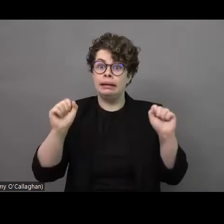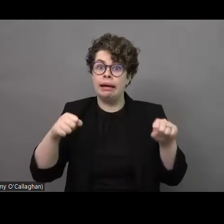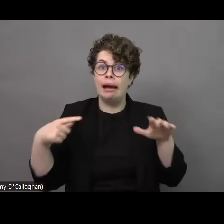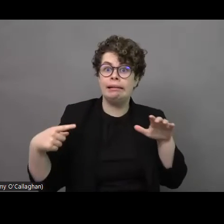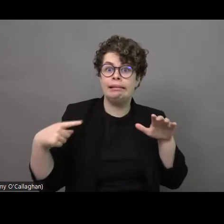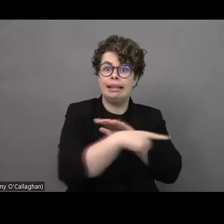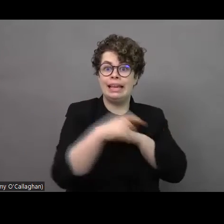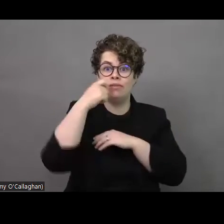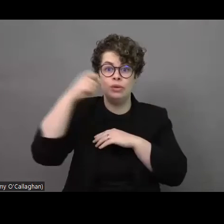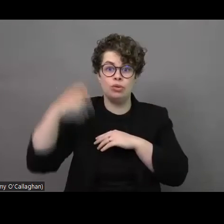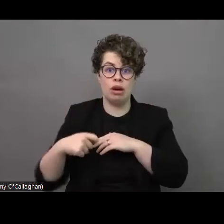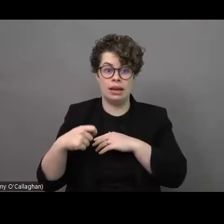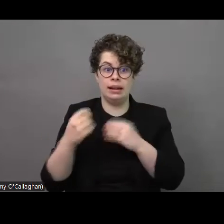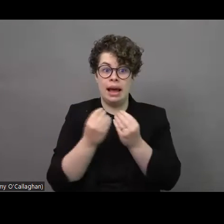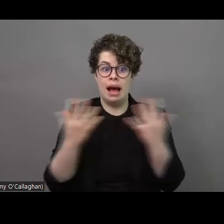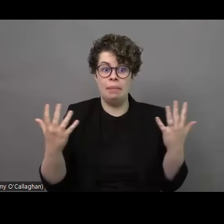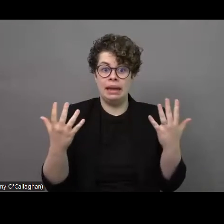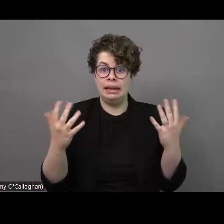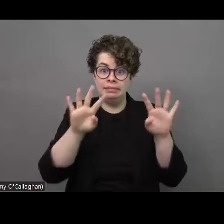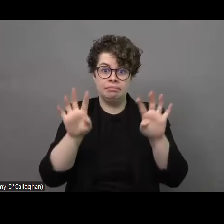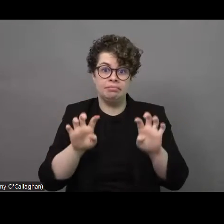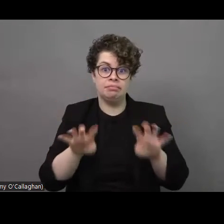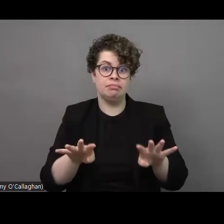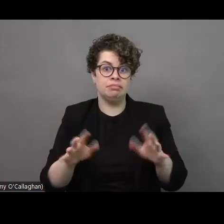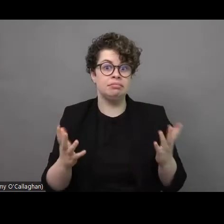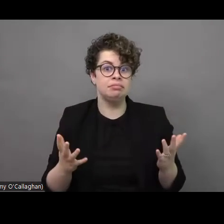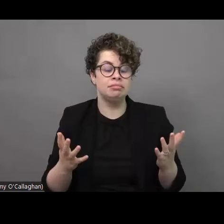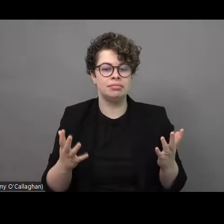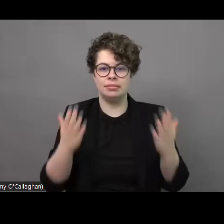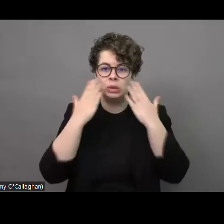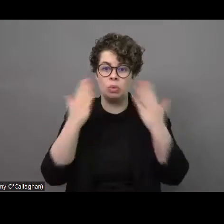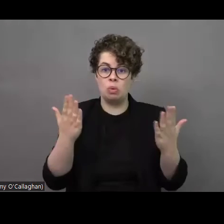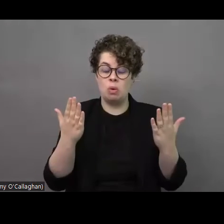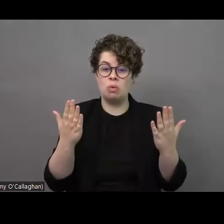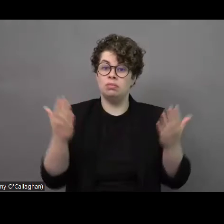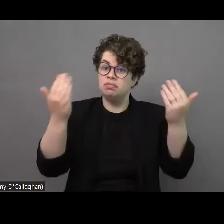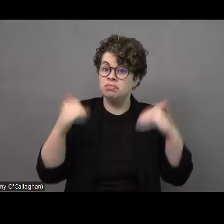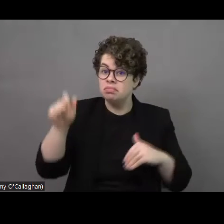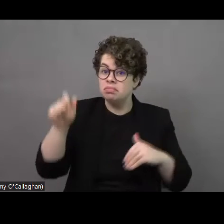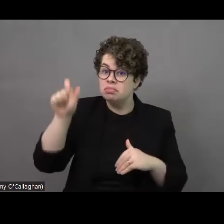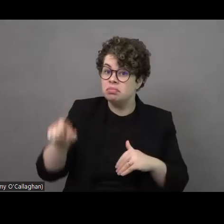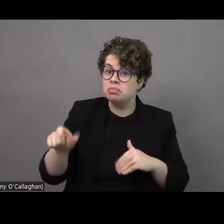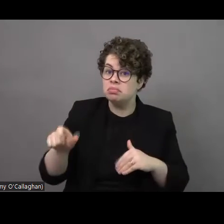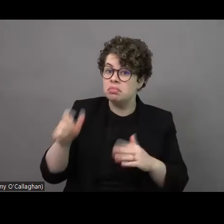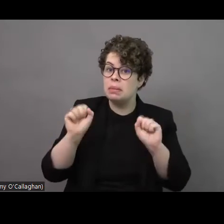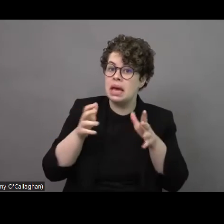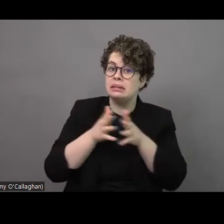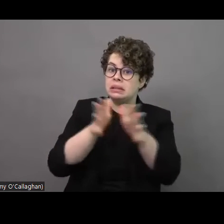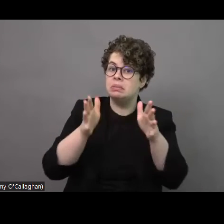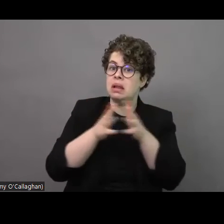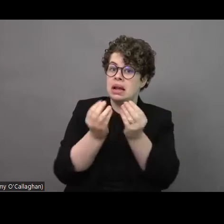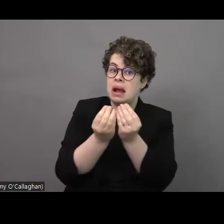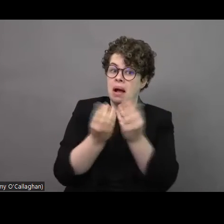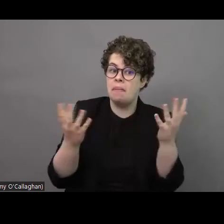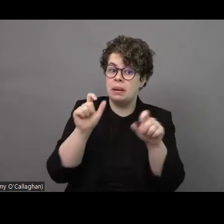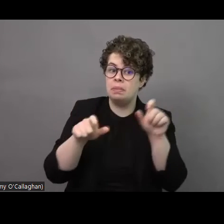if have any information or data of persons with disabilities who have been able to leave Ukraine.